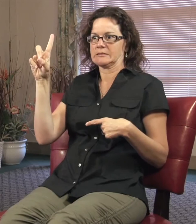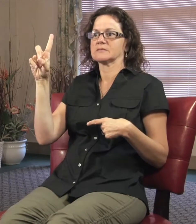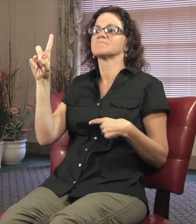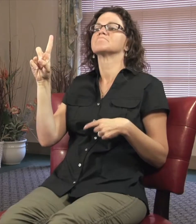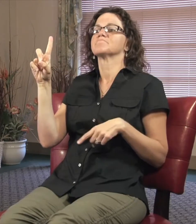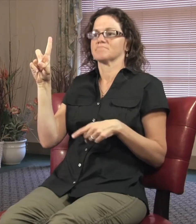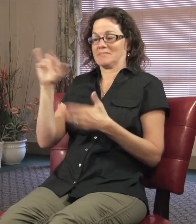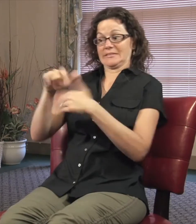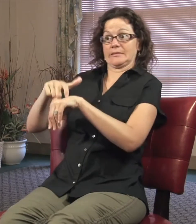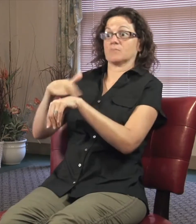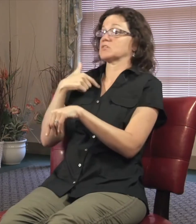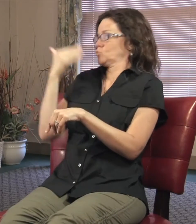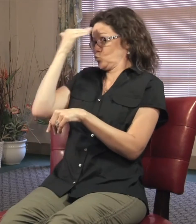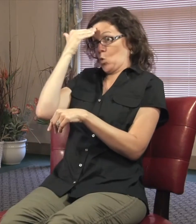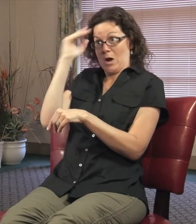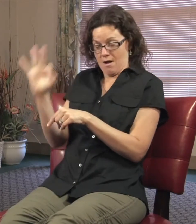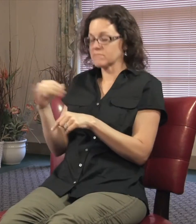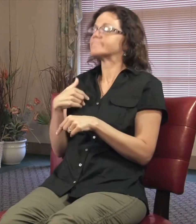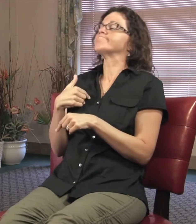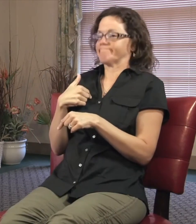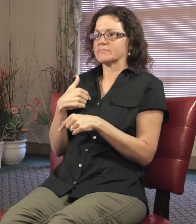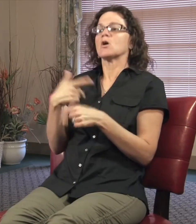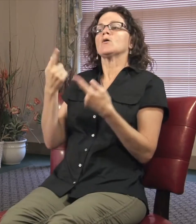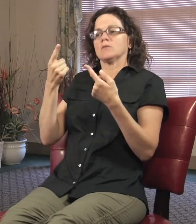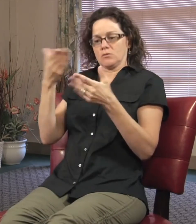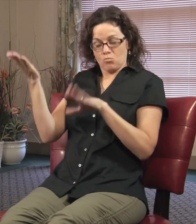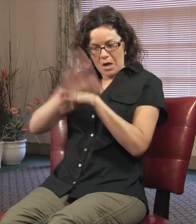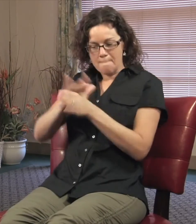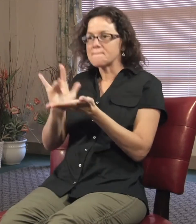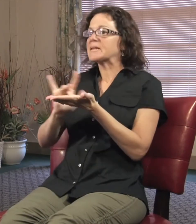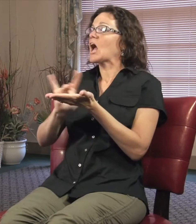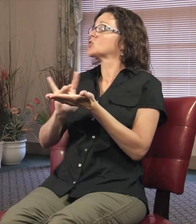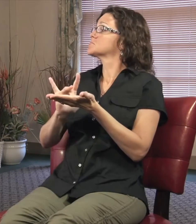I wasn't aware of that. They took me, they gave me medication and it seemed to work.